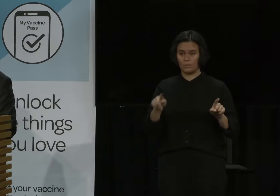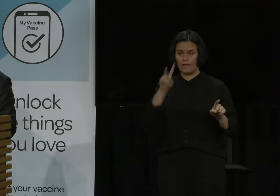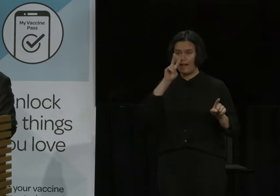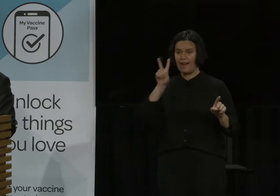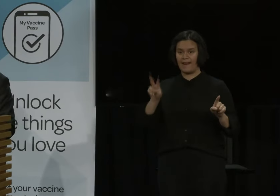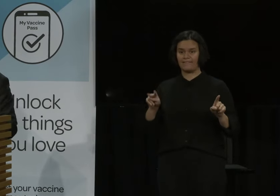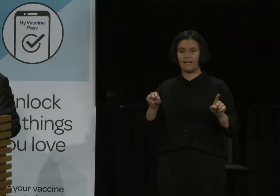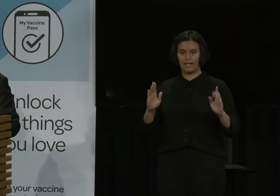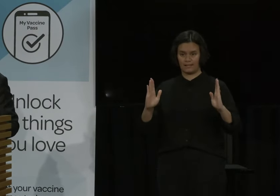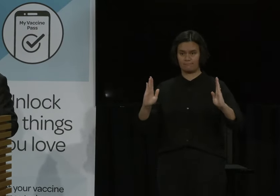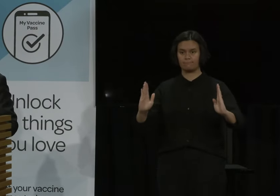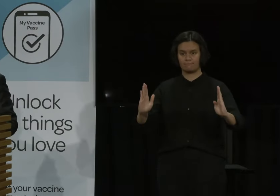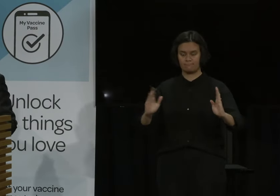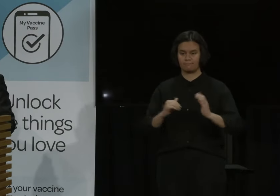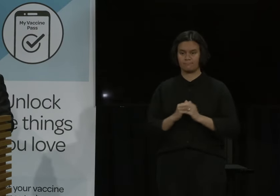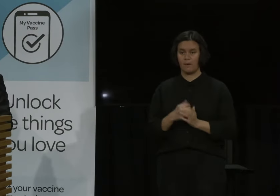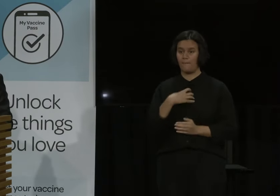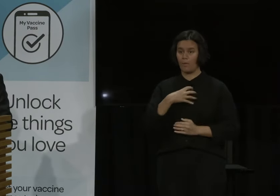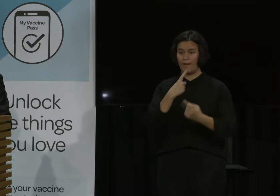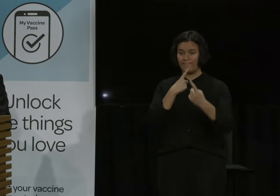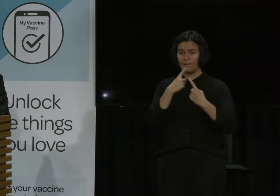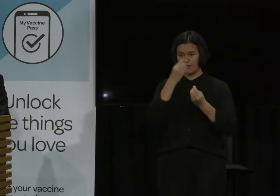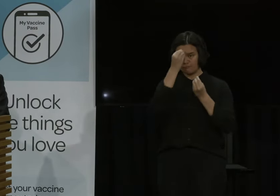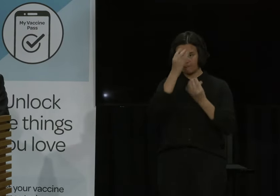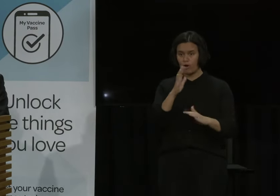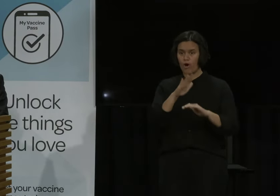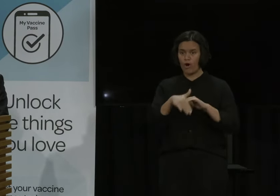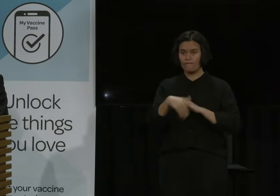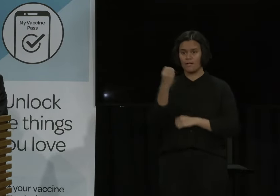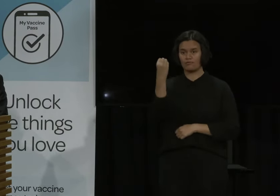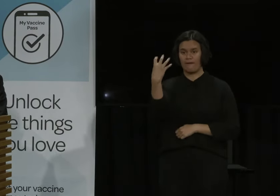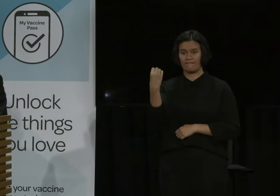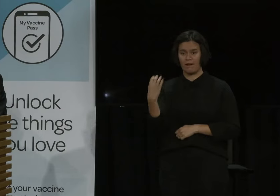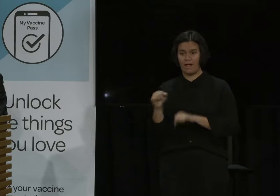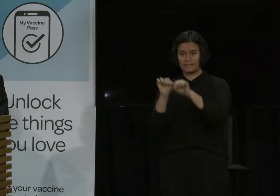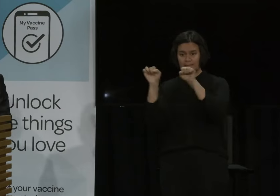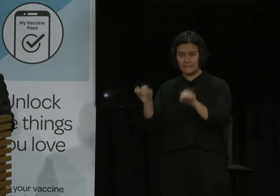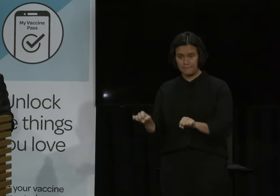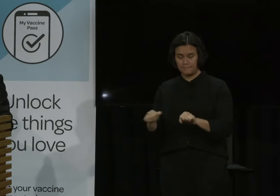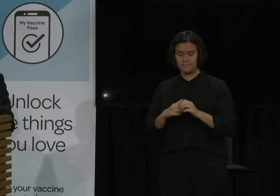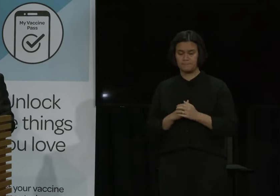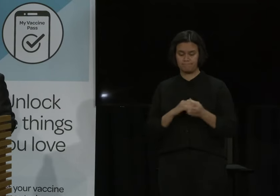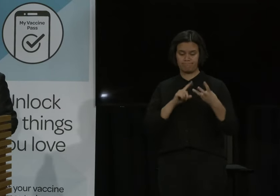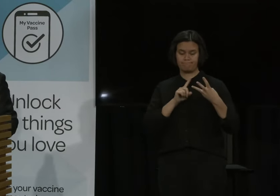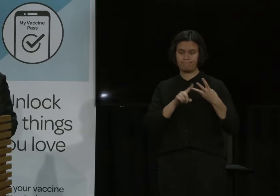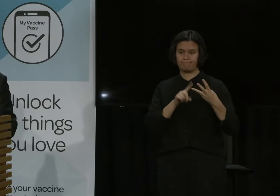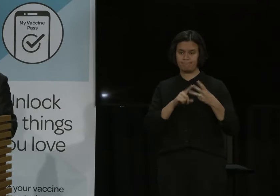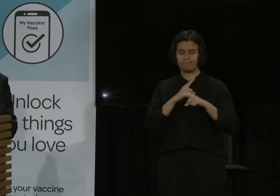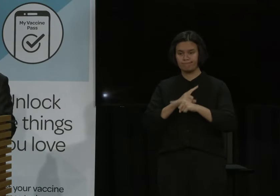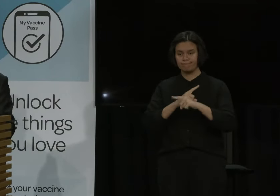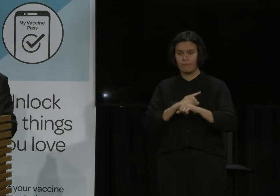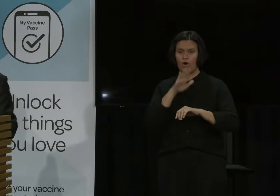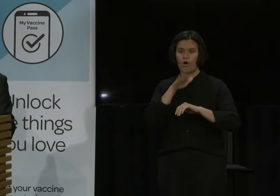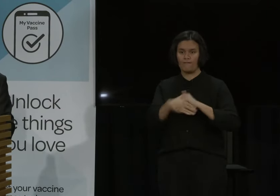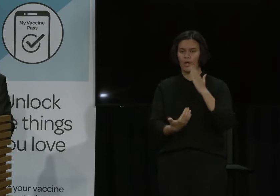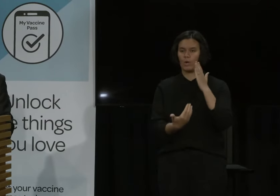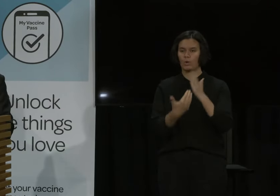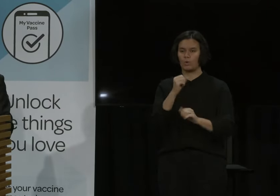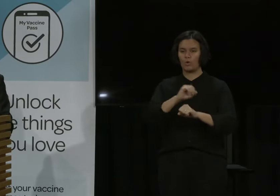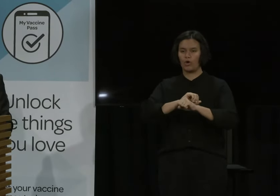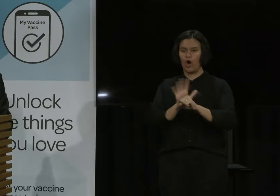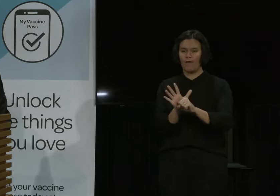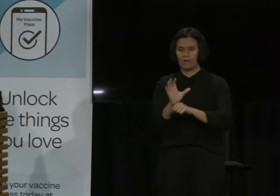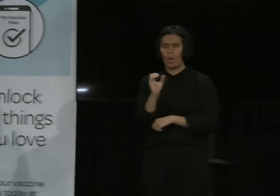got some more information on the traffic light framework, and then a few words on the Omicron variant. But first I'll hand over to the Director-General for